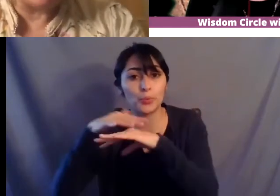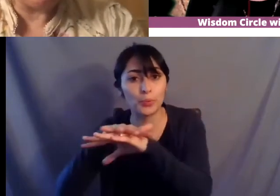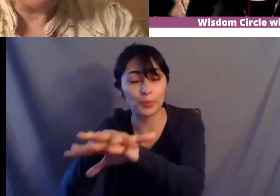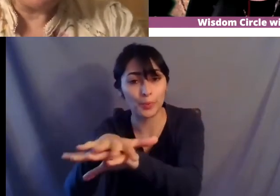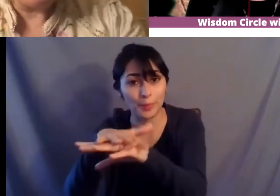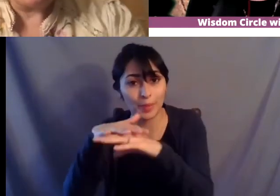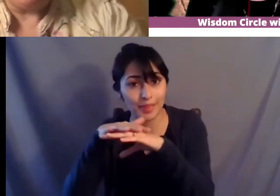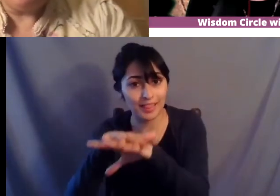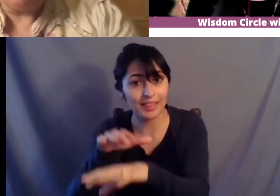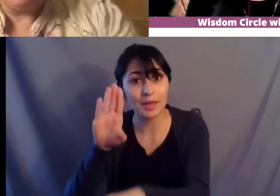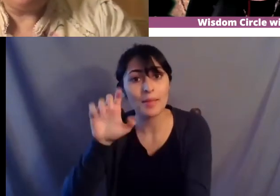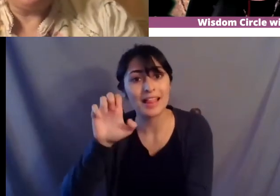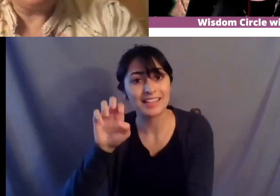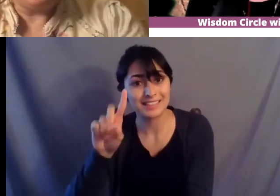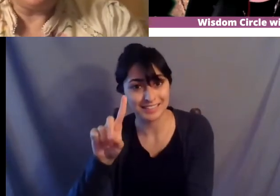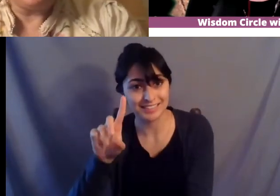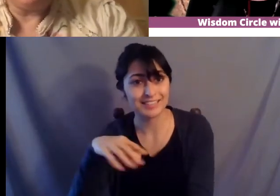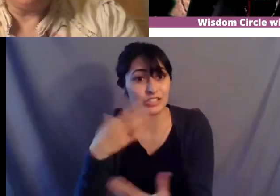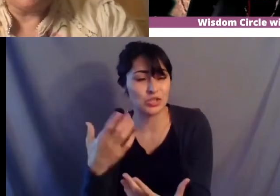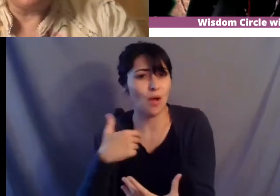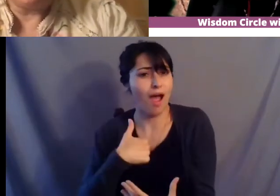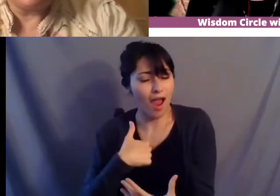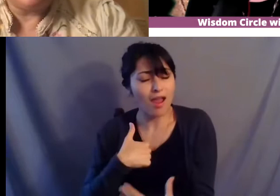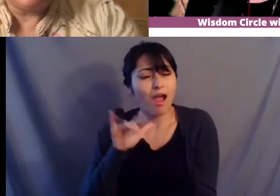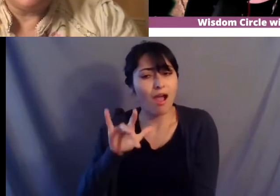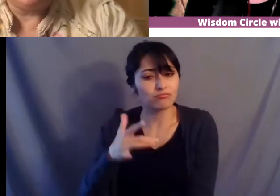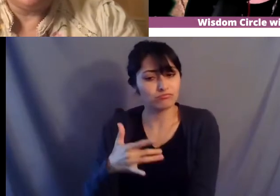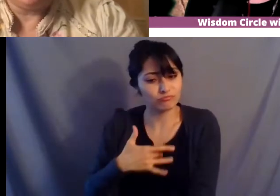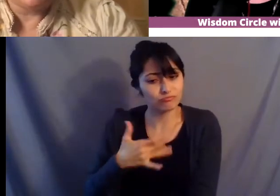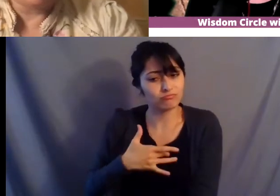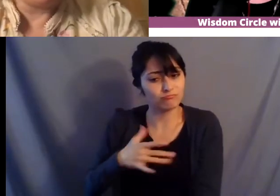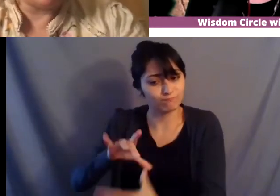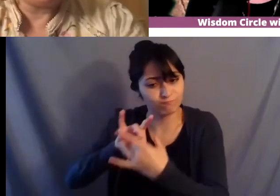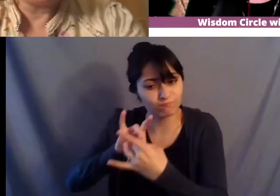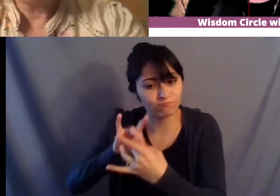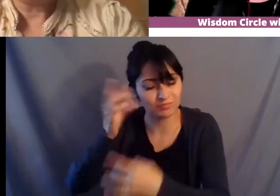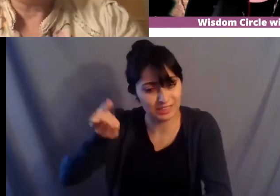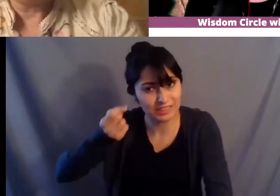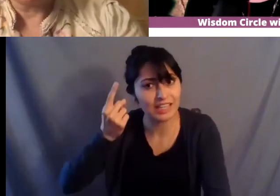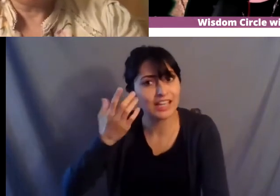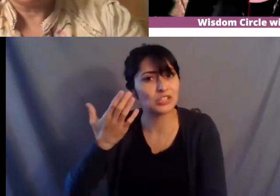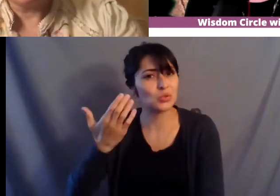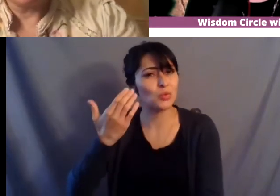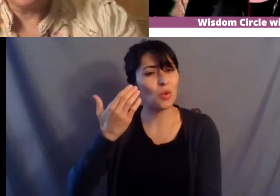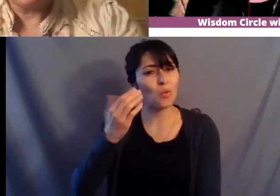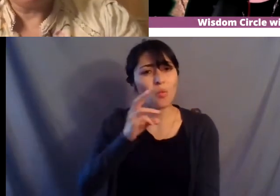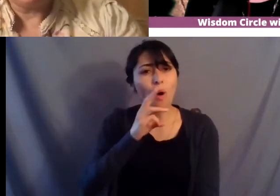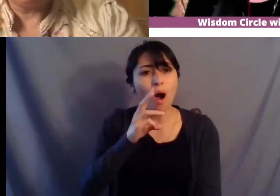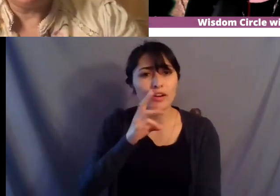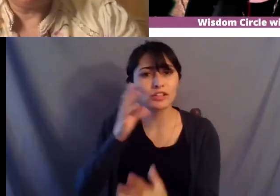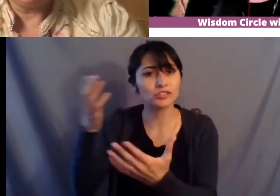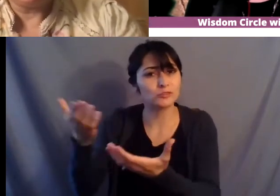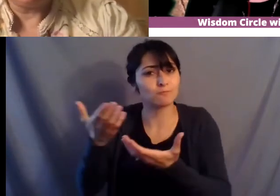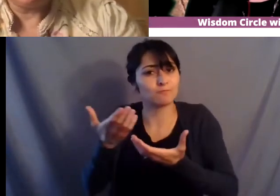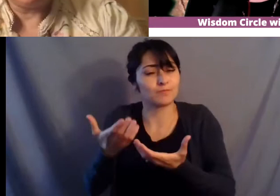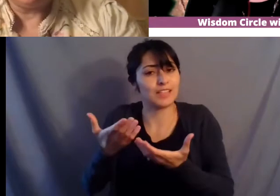heart of of you know these of the waters blending and and carrying them and and recognizing them and